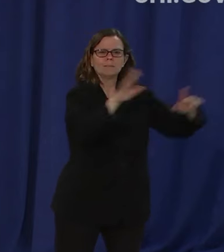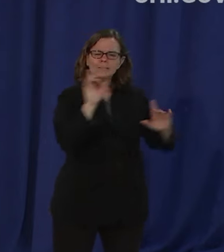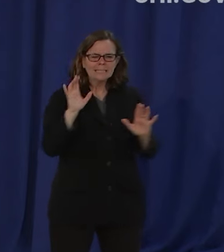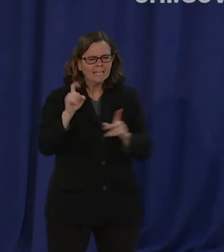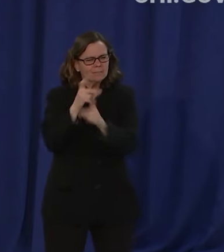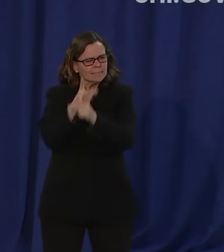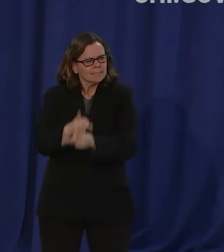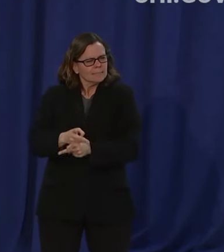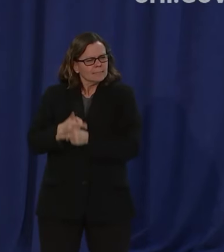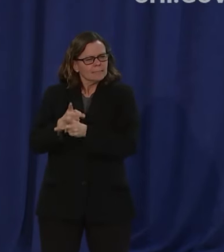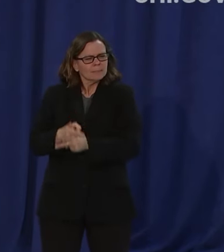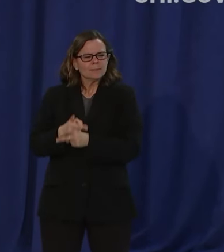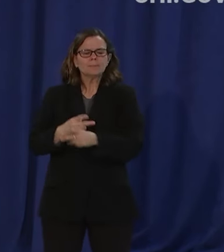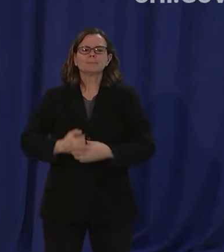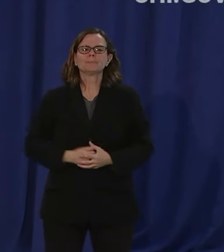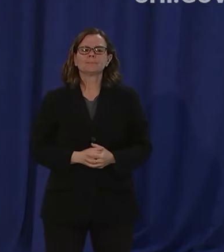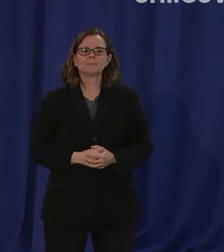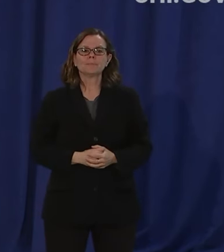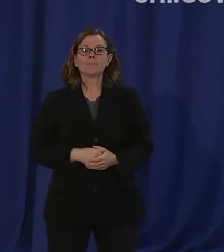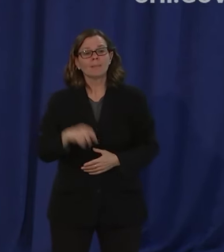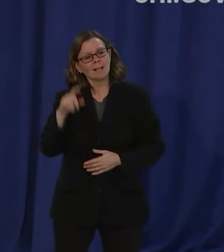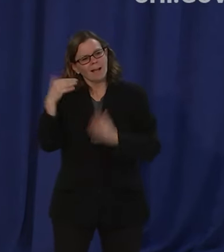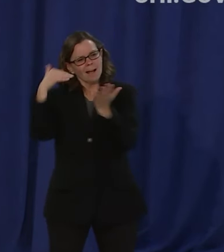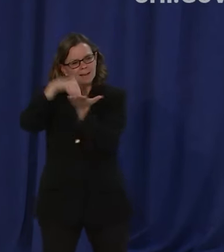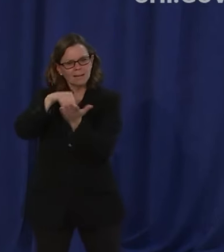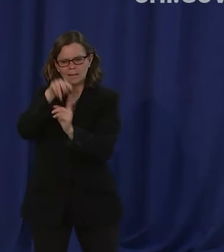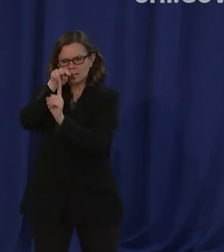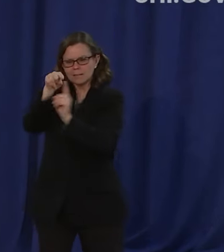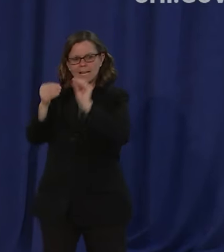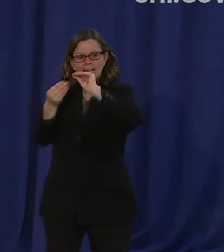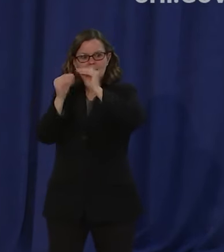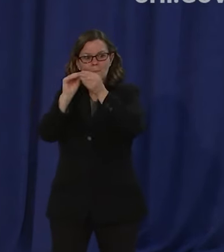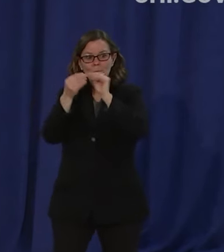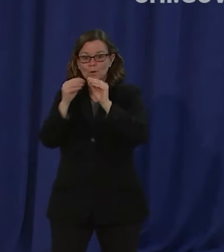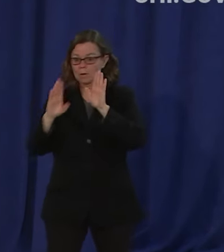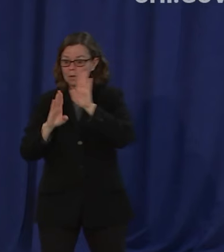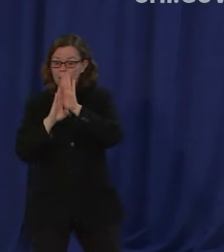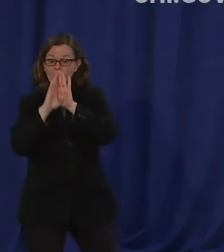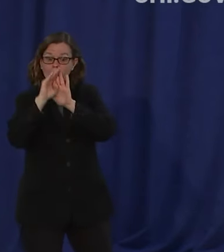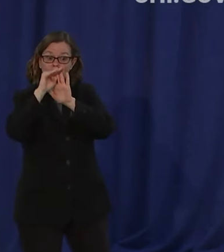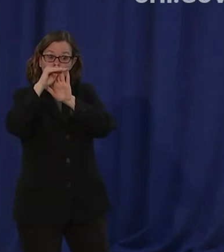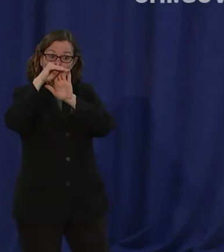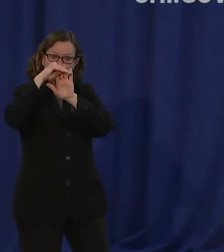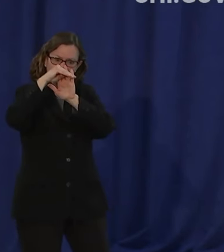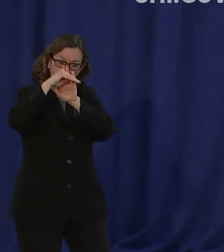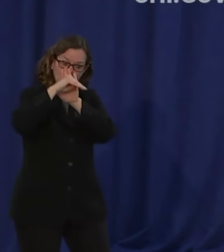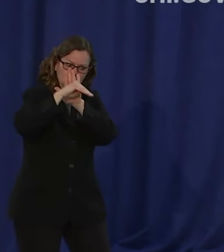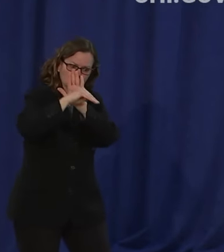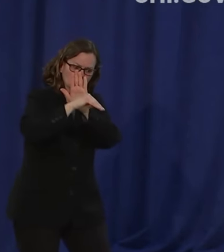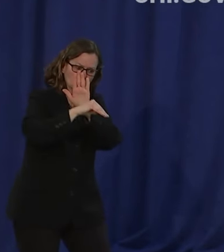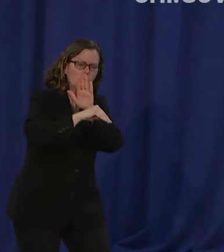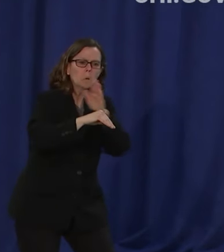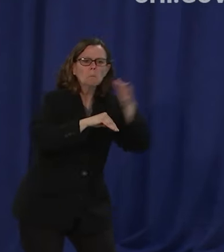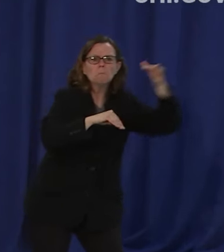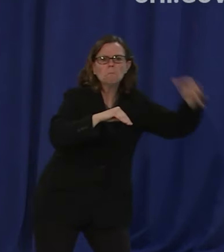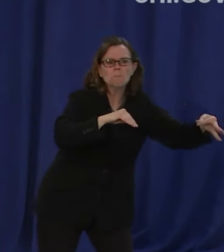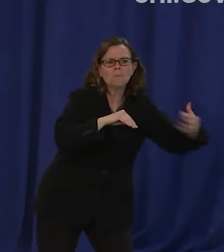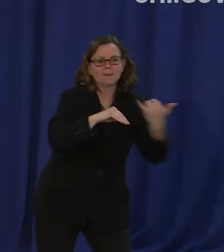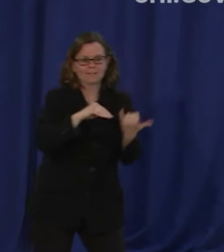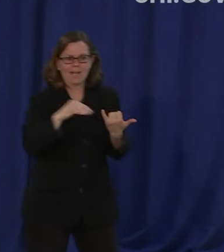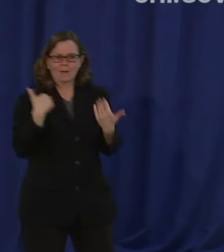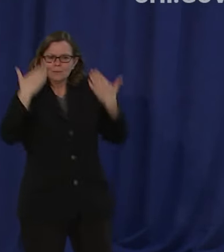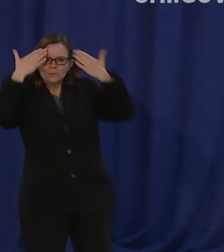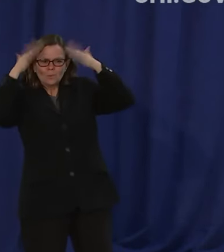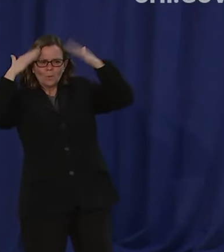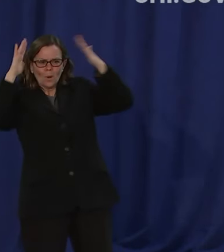i can't look into a crystal ball and tell you that but what i do know is that if we're not there we can't go forward with any of these mass